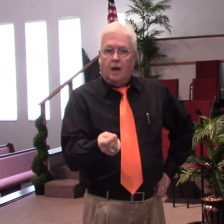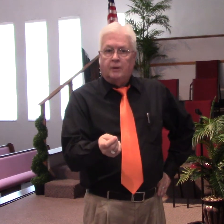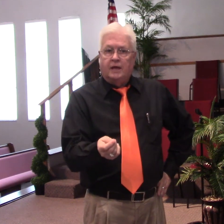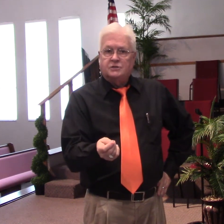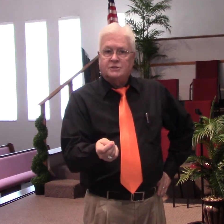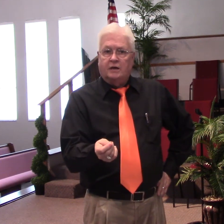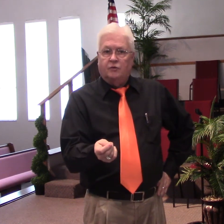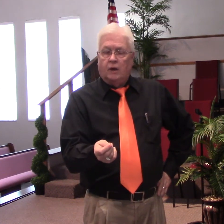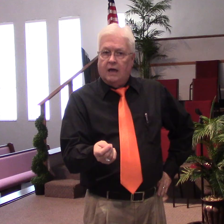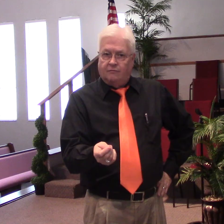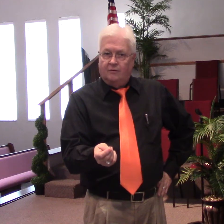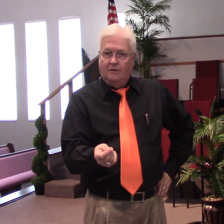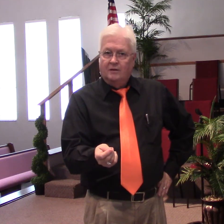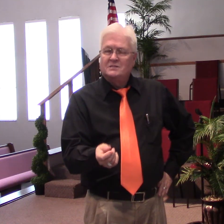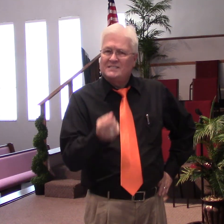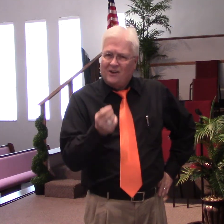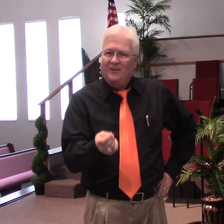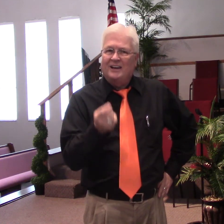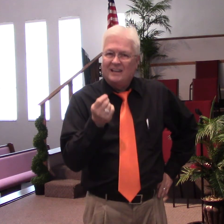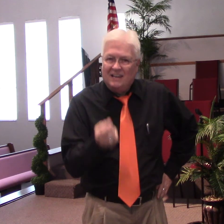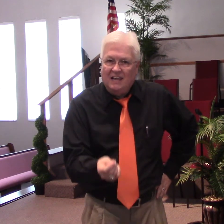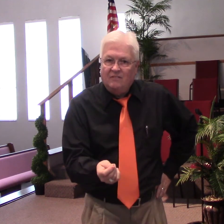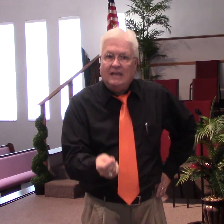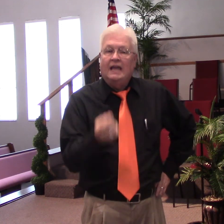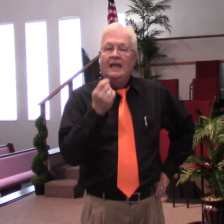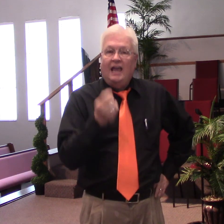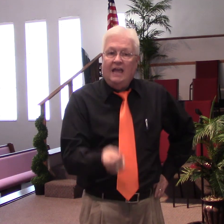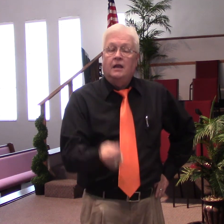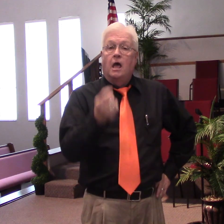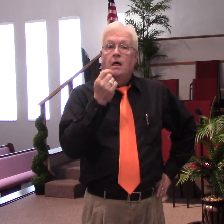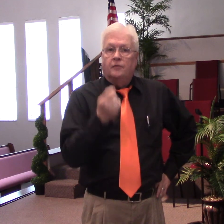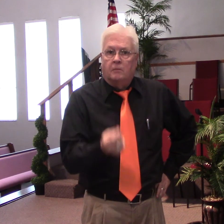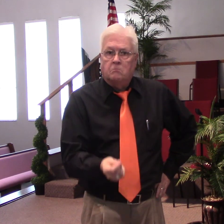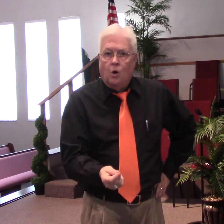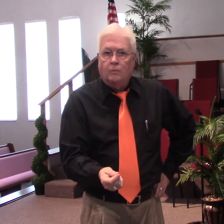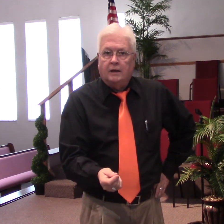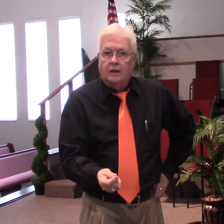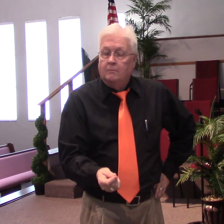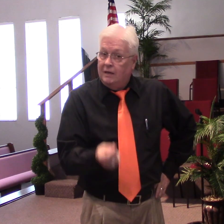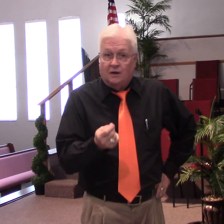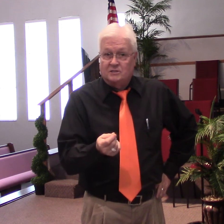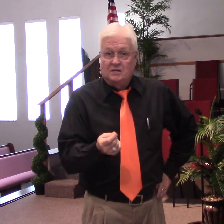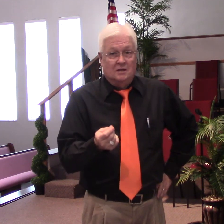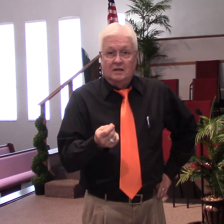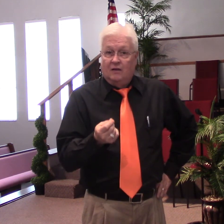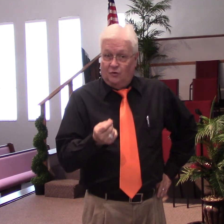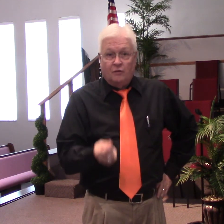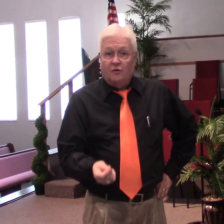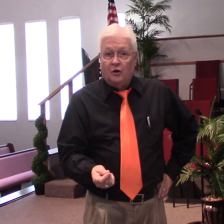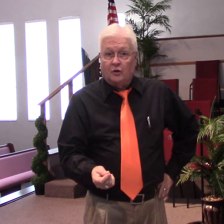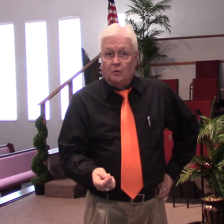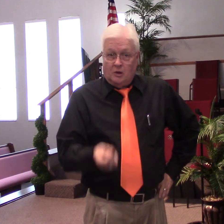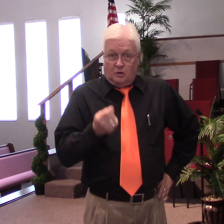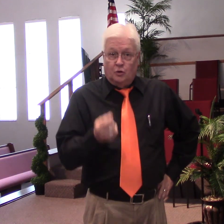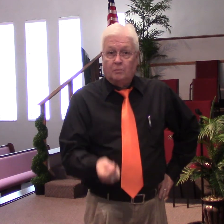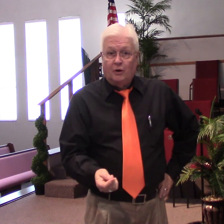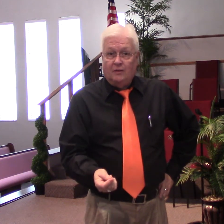complications out of your life. Start living in the moment, because if you're vertical, you're breathing,